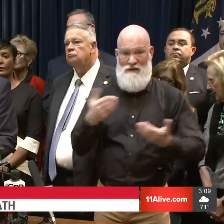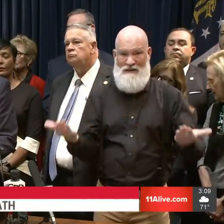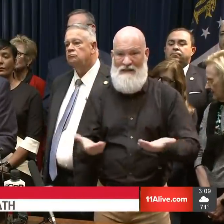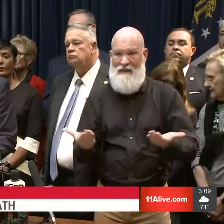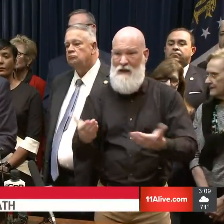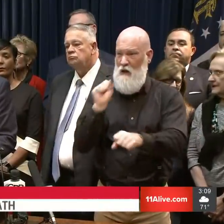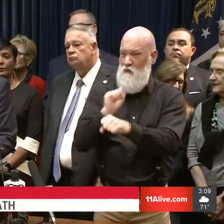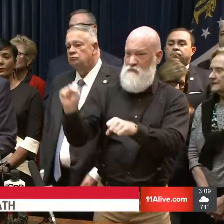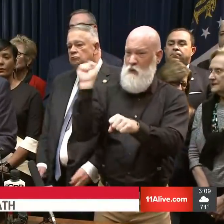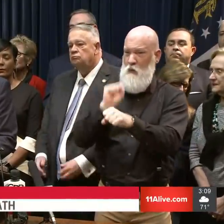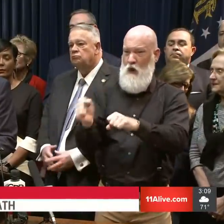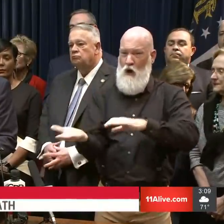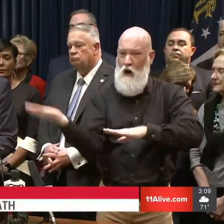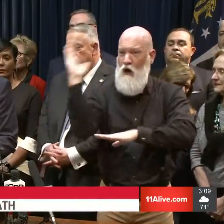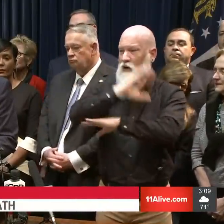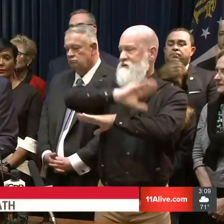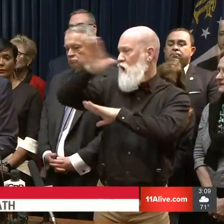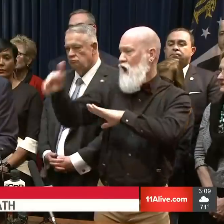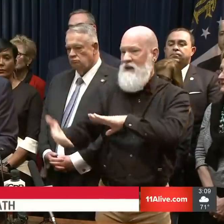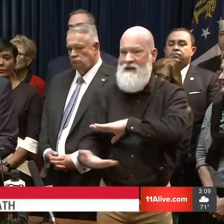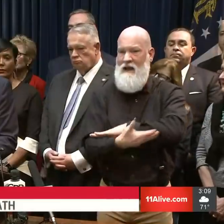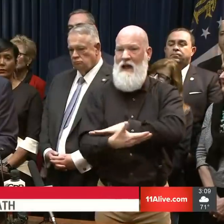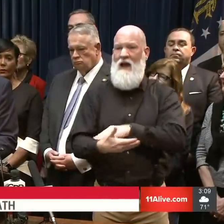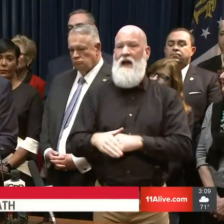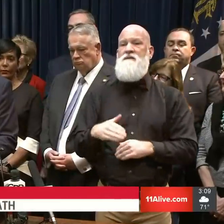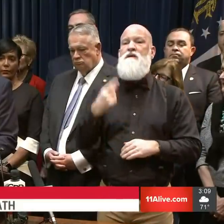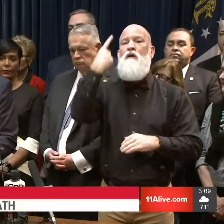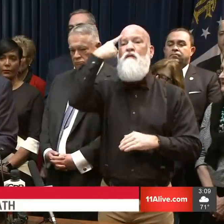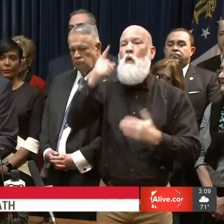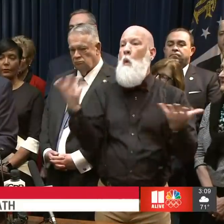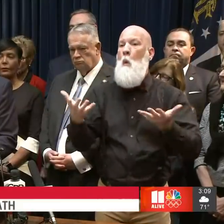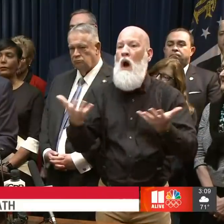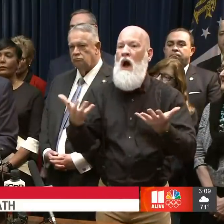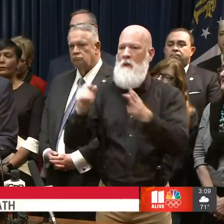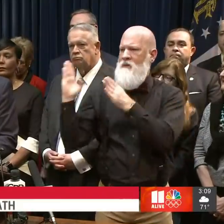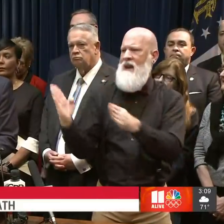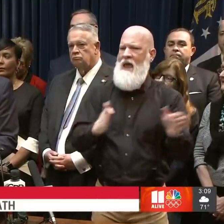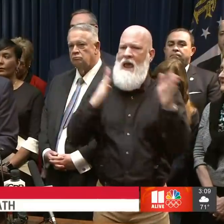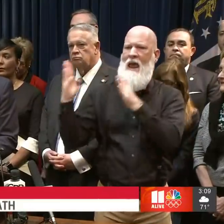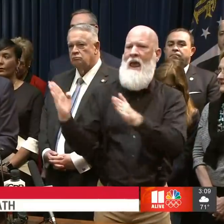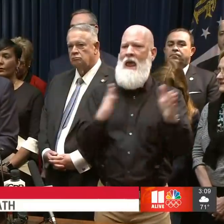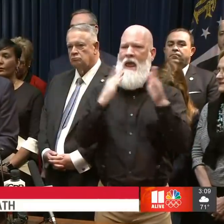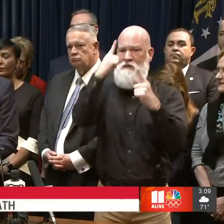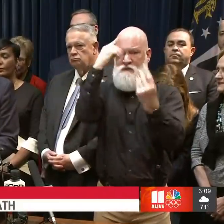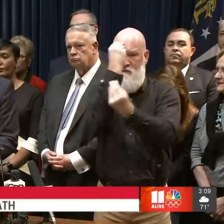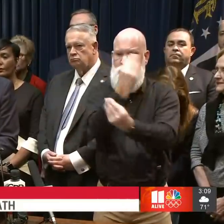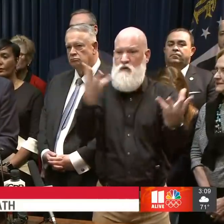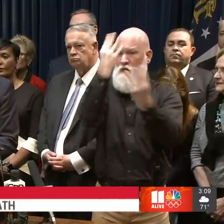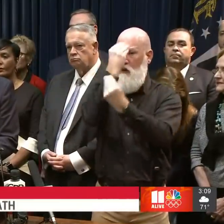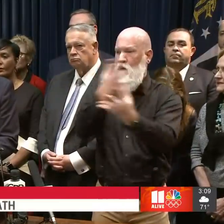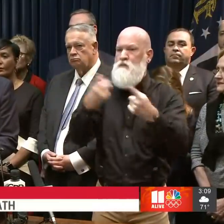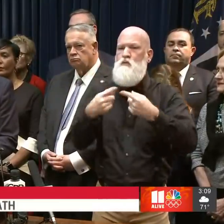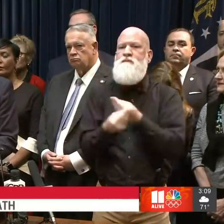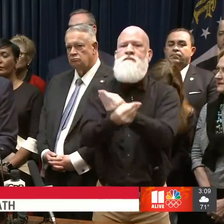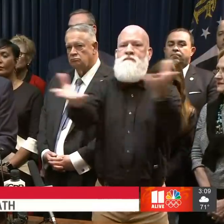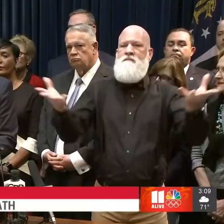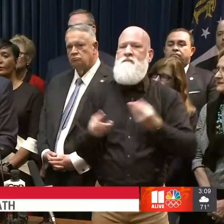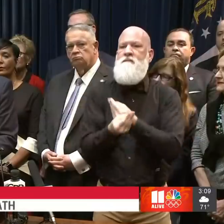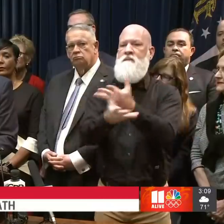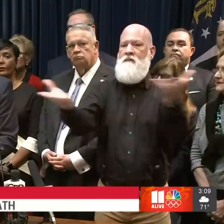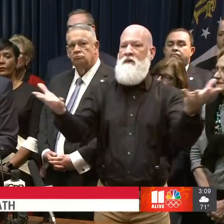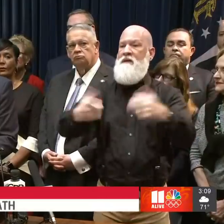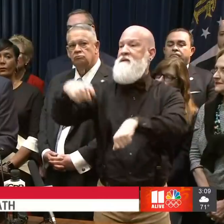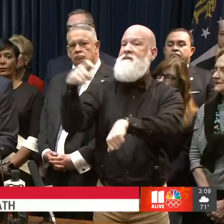making plans for the future and giving timely updates to the public. I can assure you that we will continue to do that.